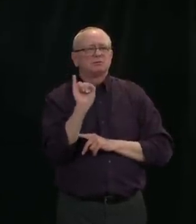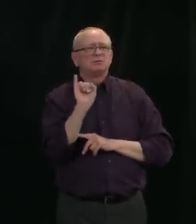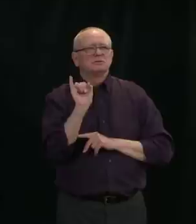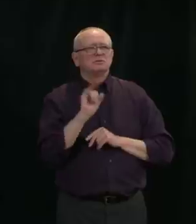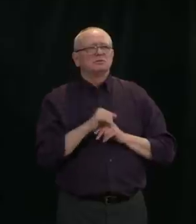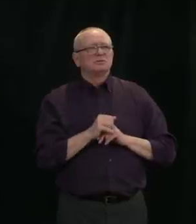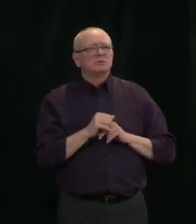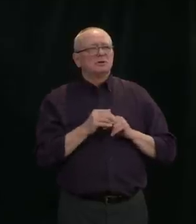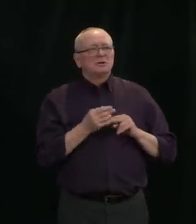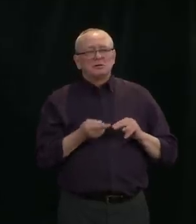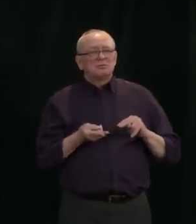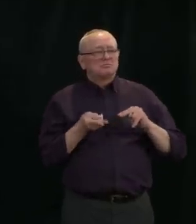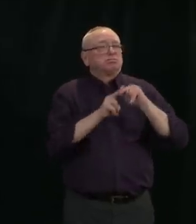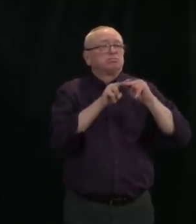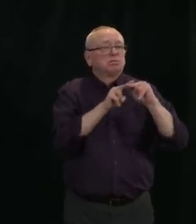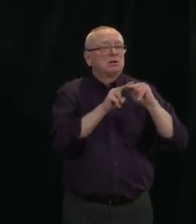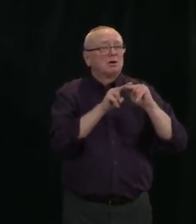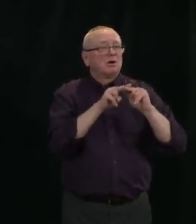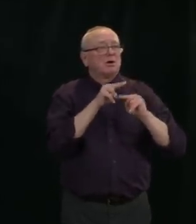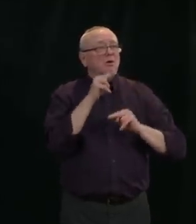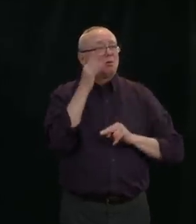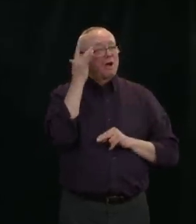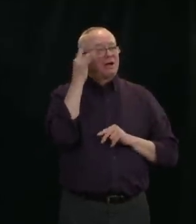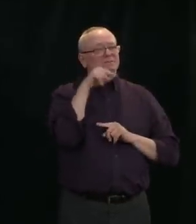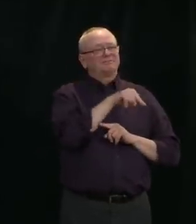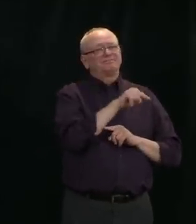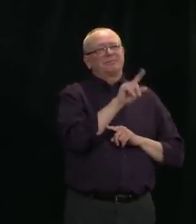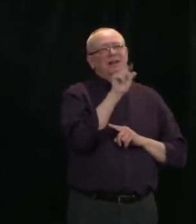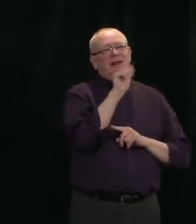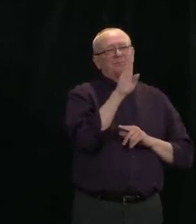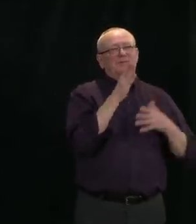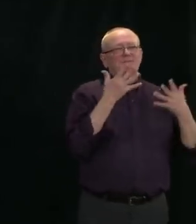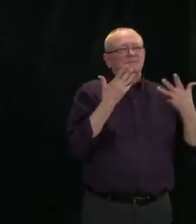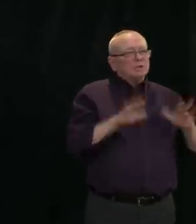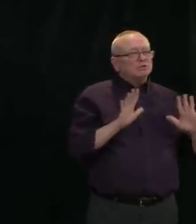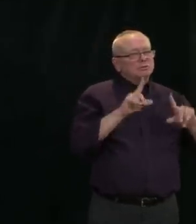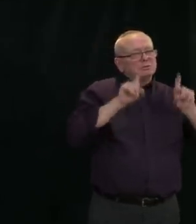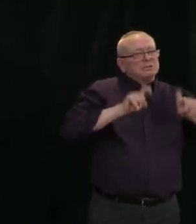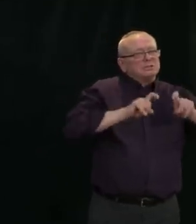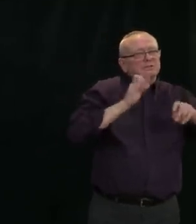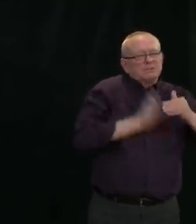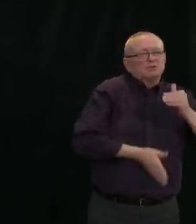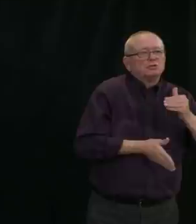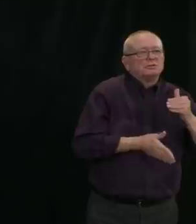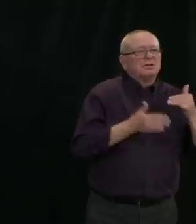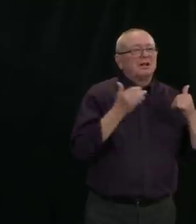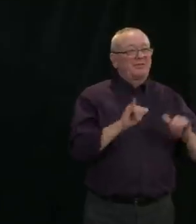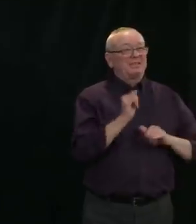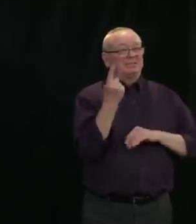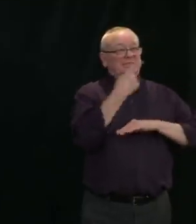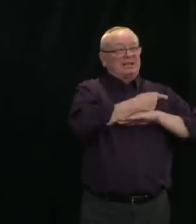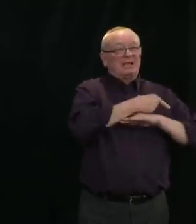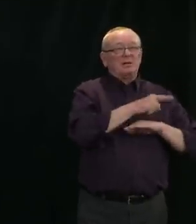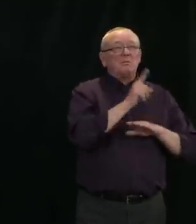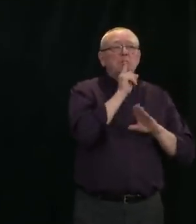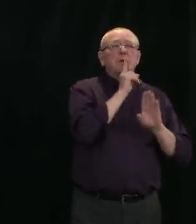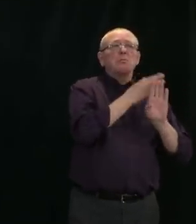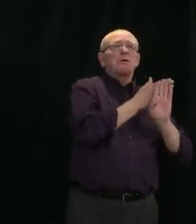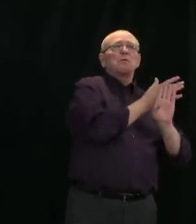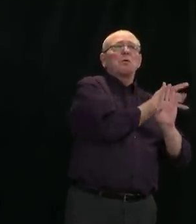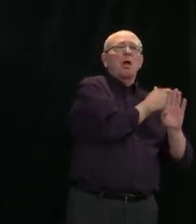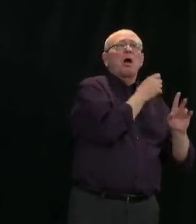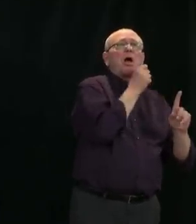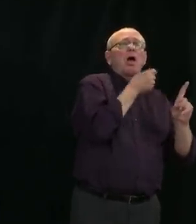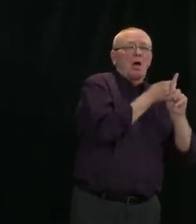the lab completed the test, not when a person became ill. One of the most important numbers we have been